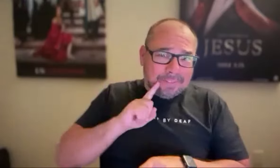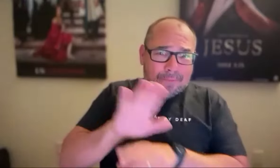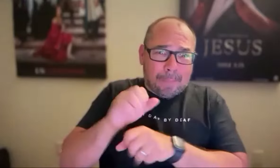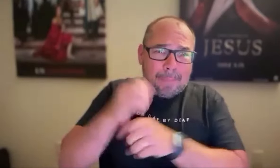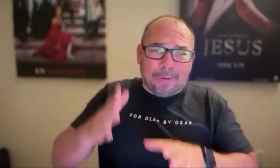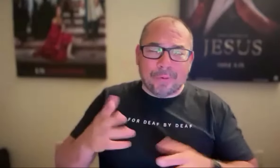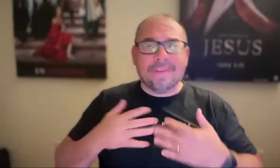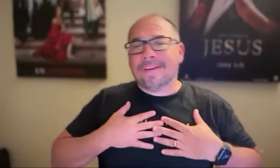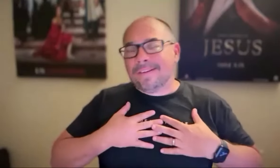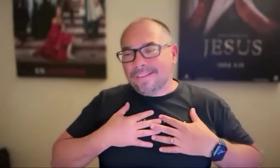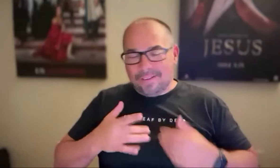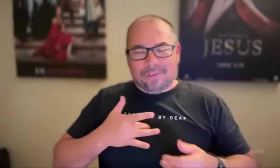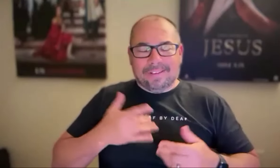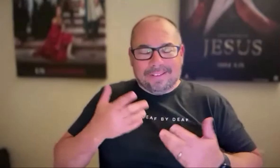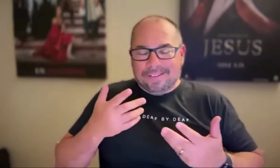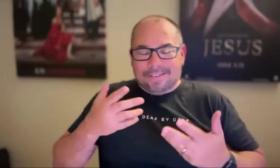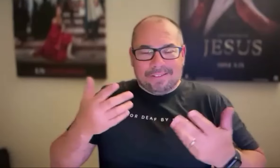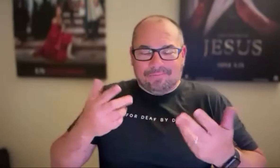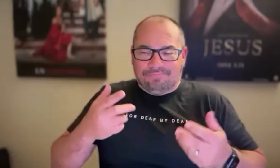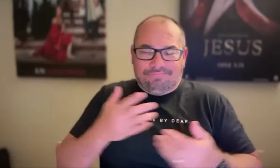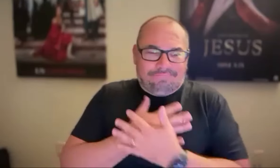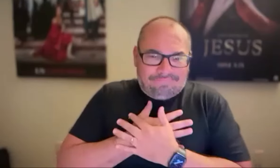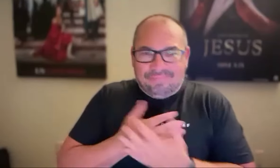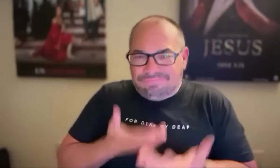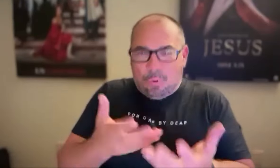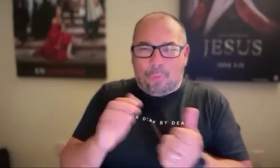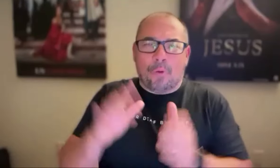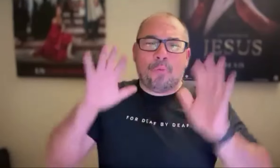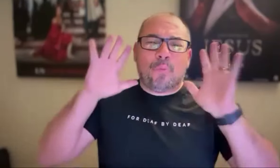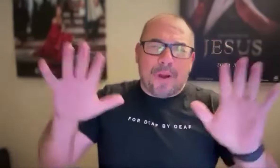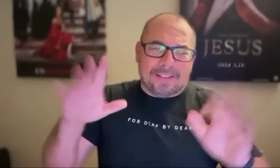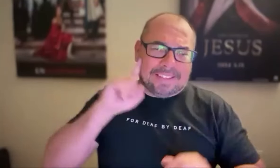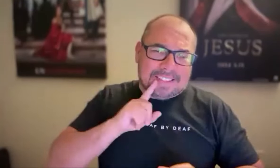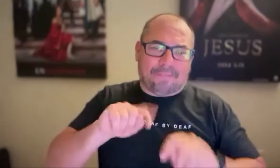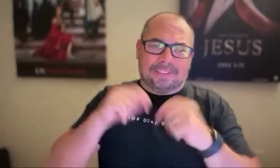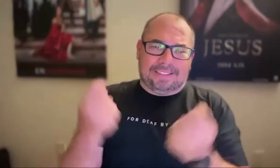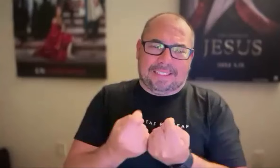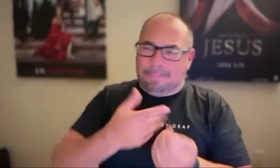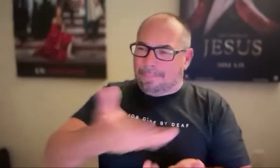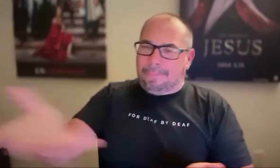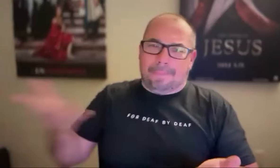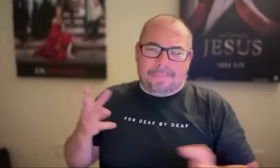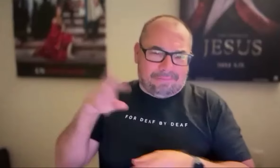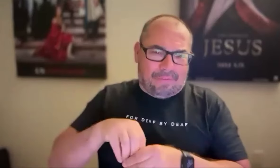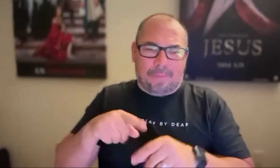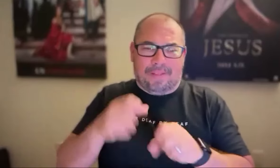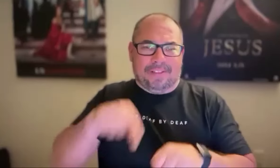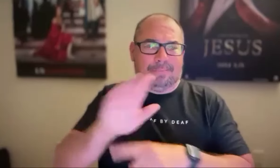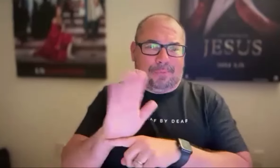filmmaker, I wanted to see a high-quality product given to the deaf community that portrays the life of